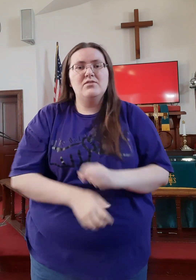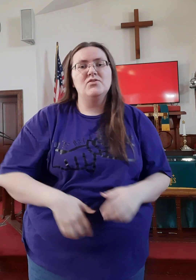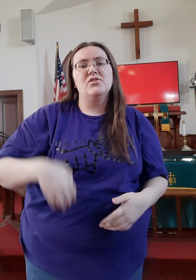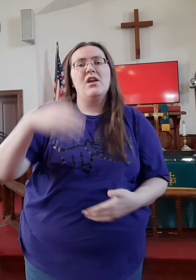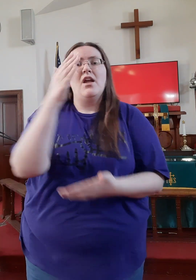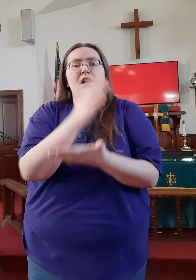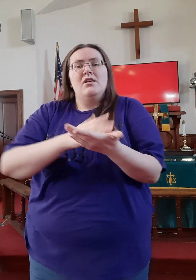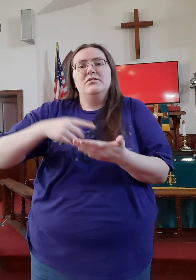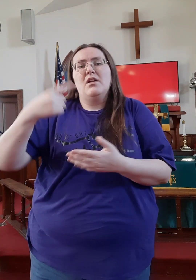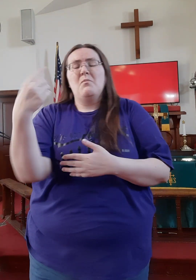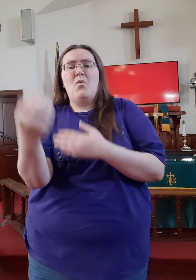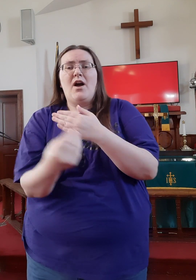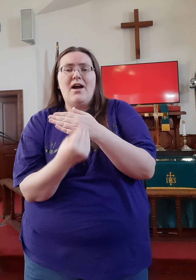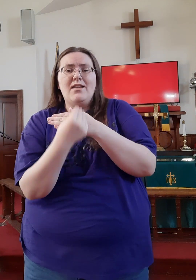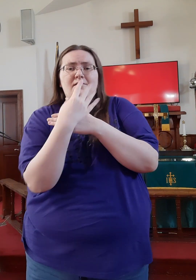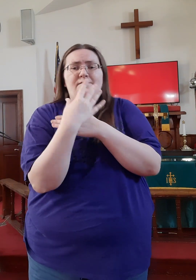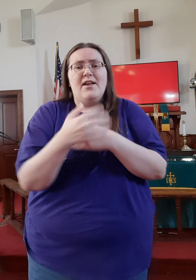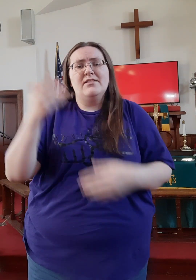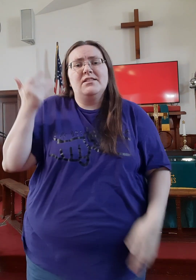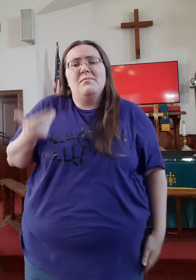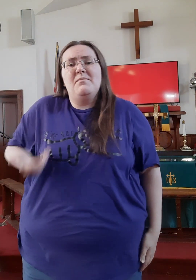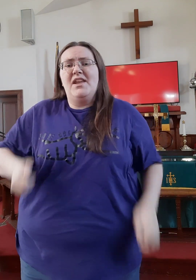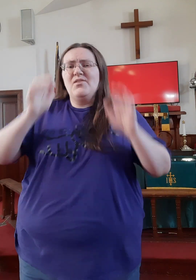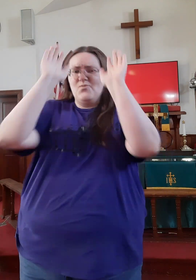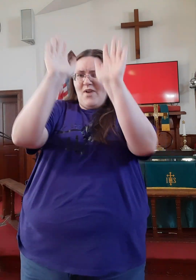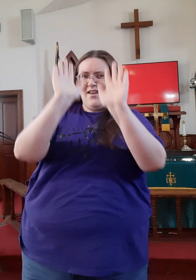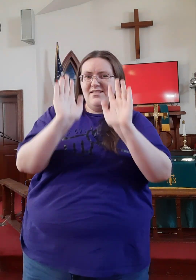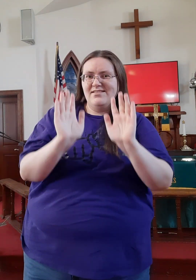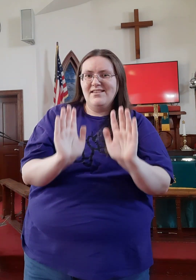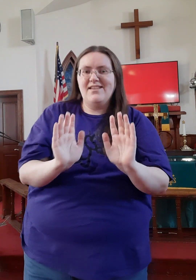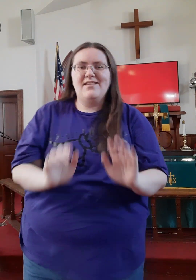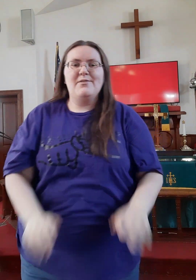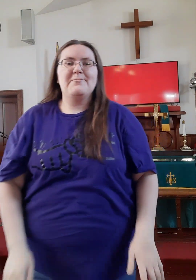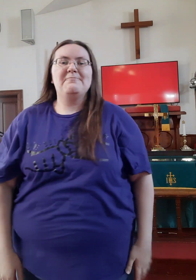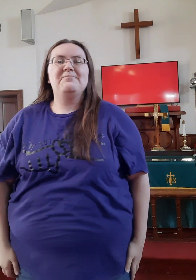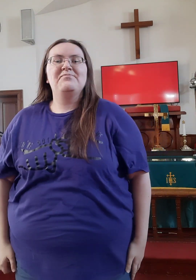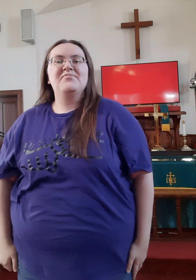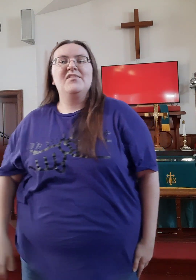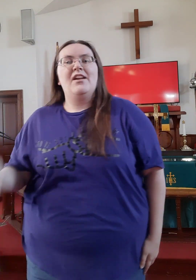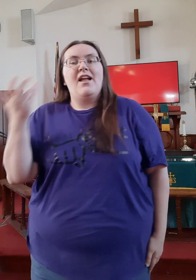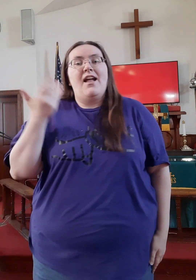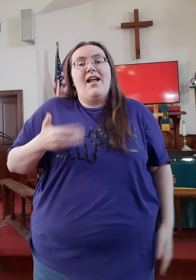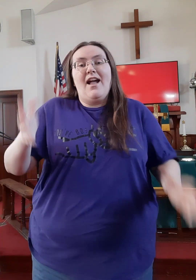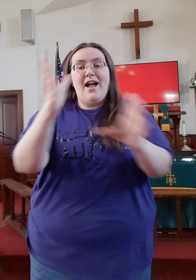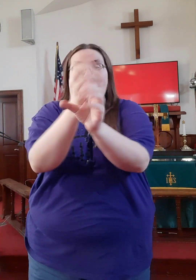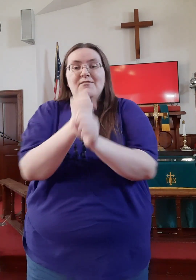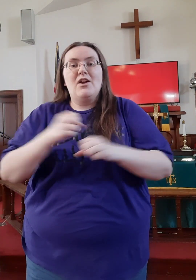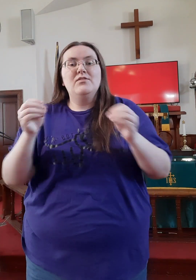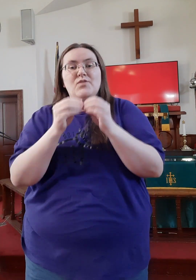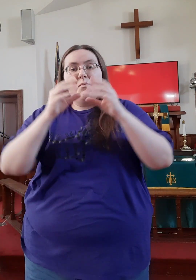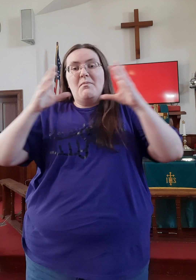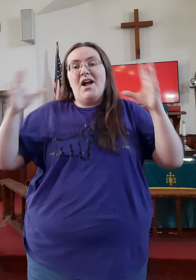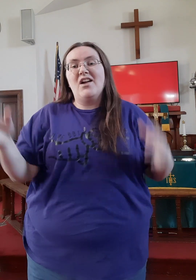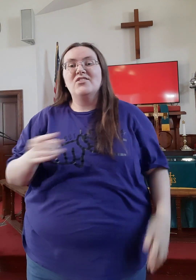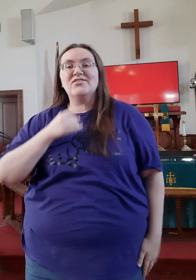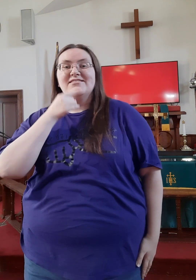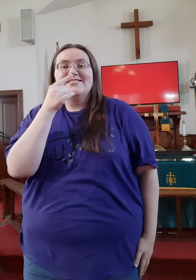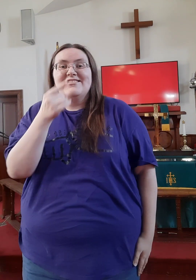Someone affected me greatly And I've got so much to say